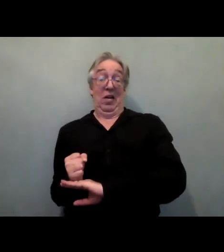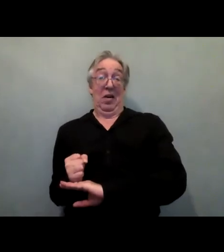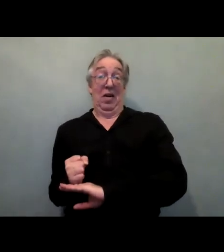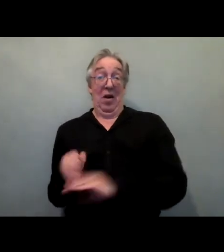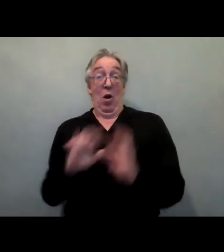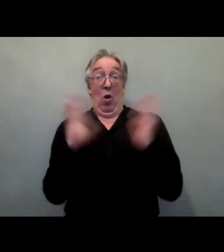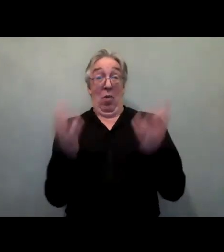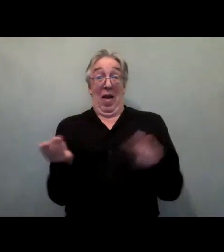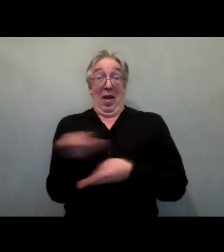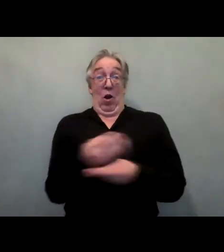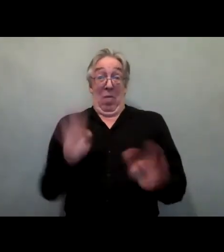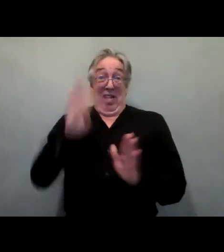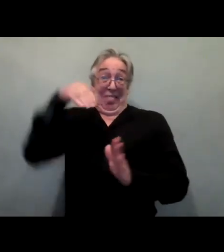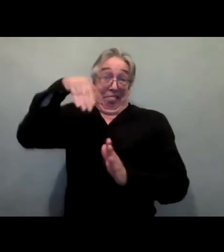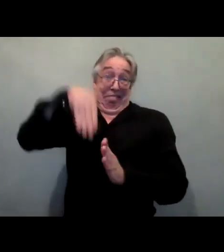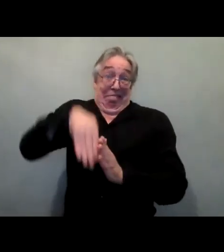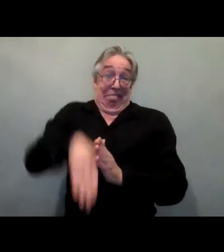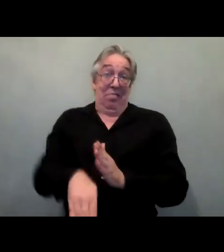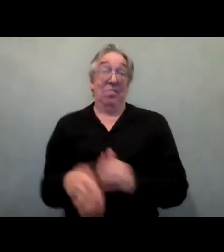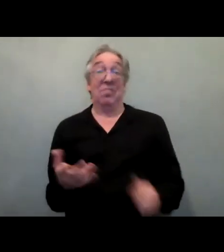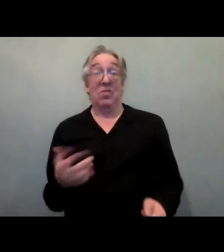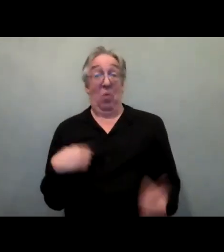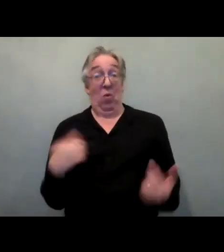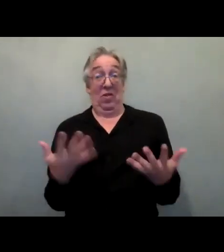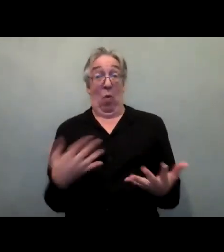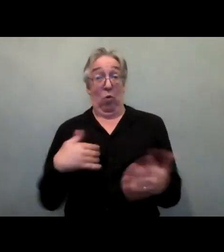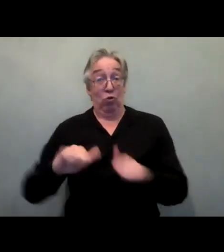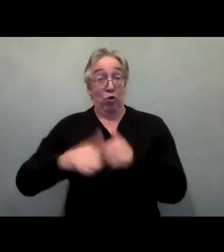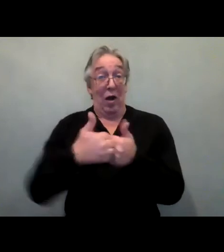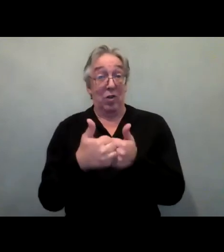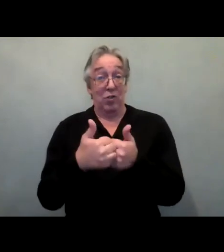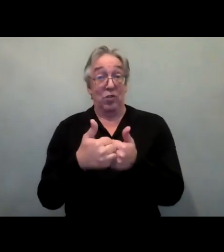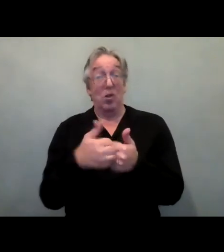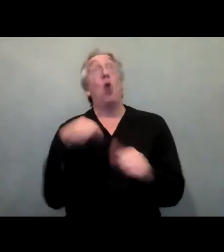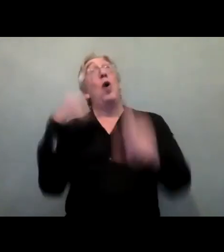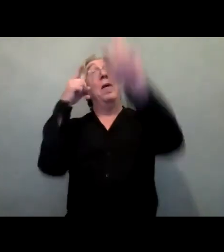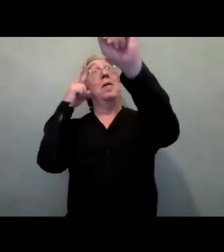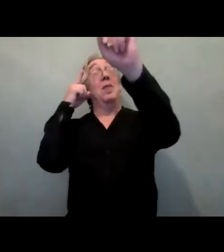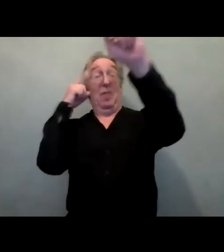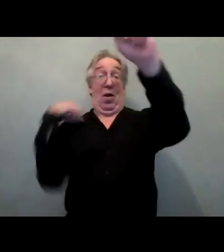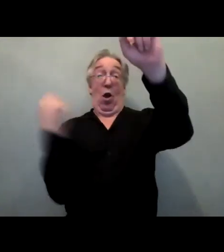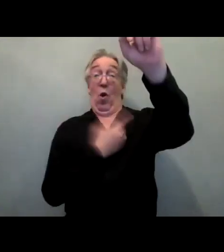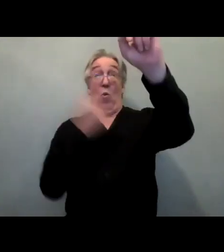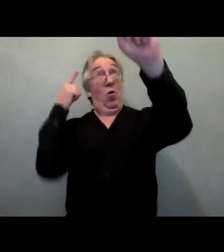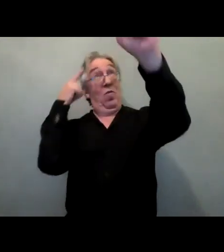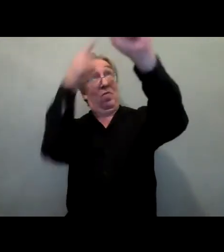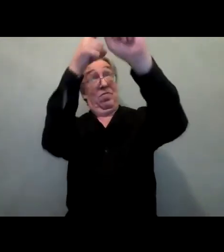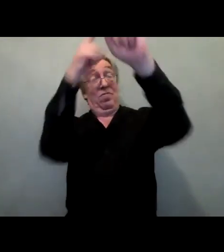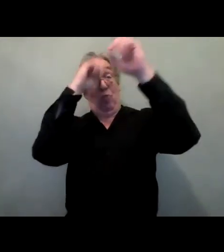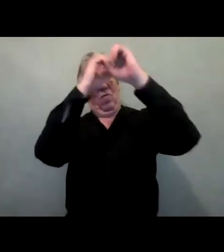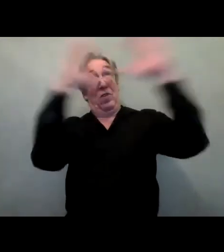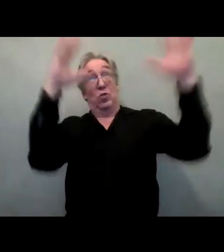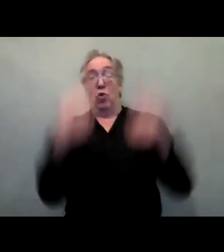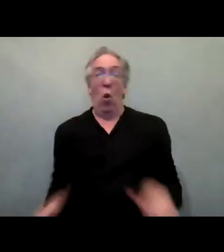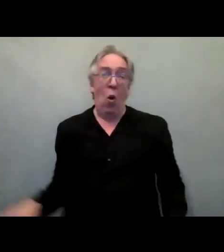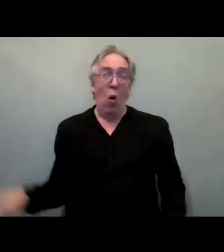enormous challenge ahead to help to achieve our vision of all people with disabilities being engaged and able to